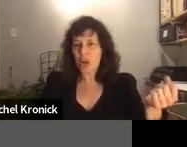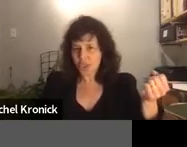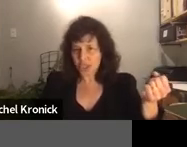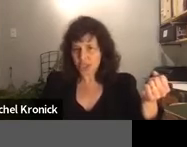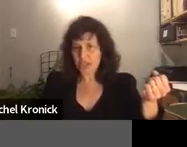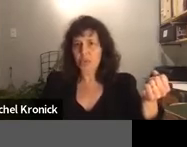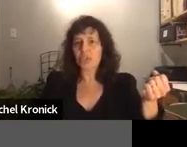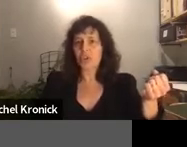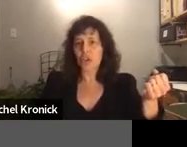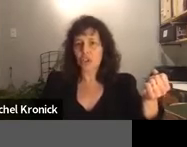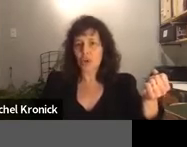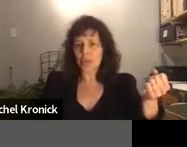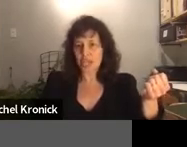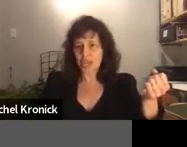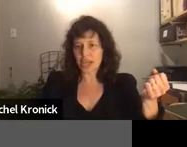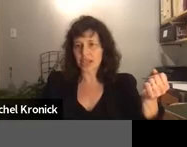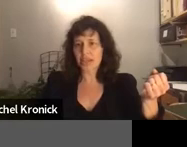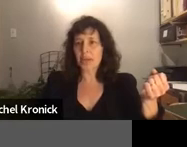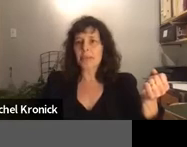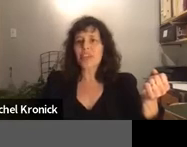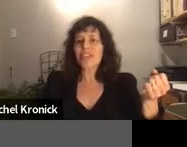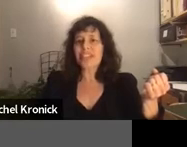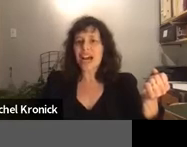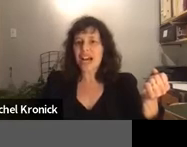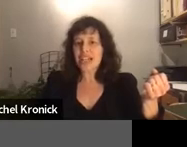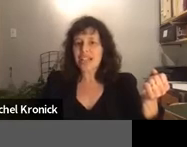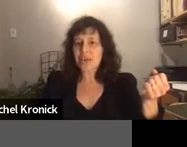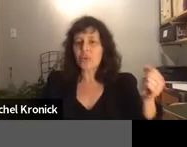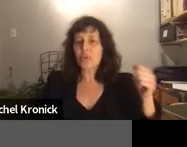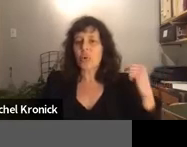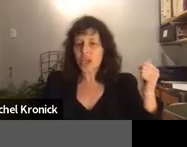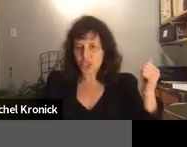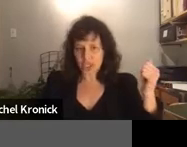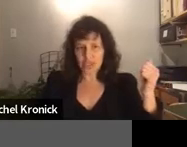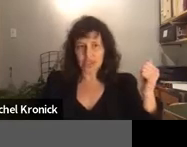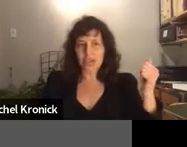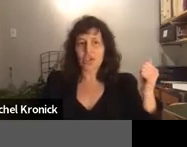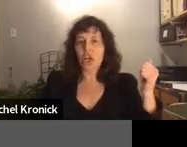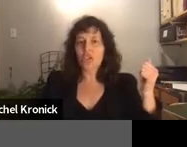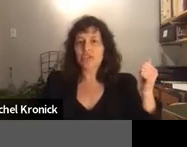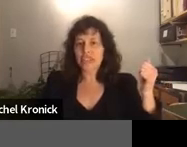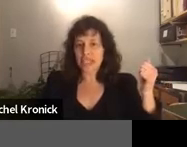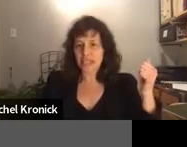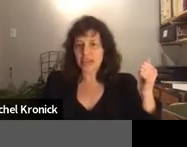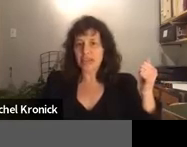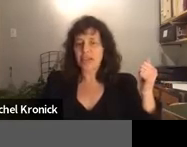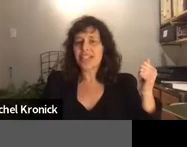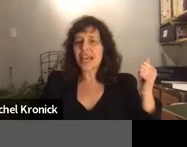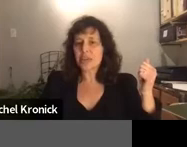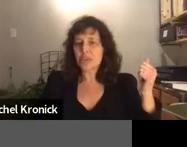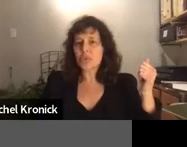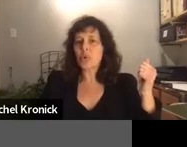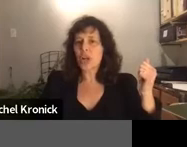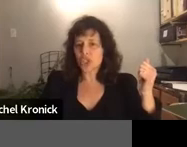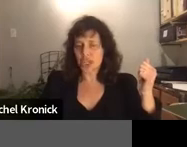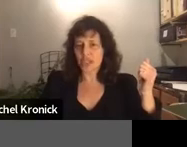was watching us so we could not go outside. These guys were watching us, not to flee. These